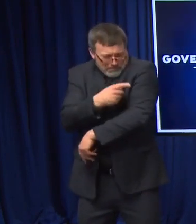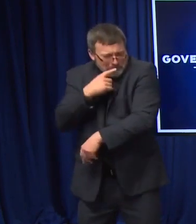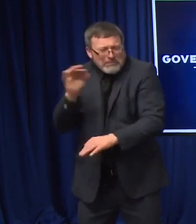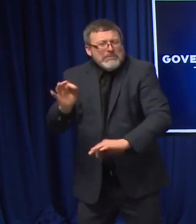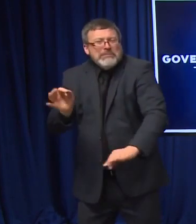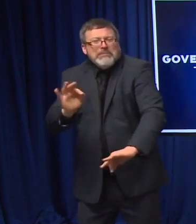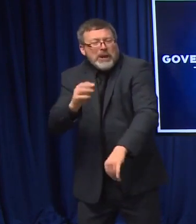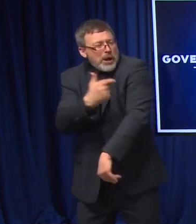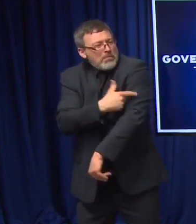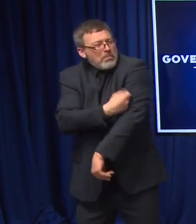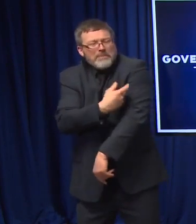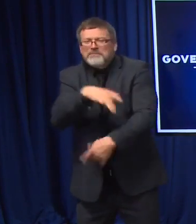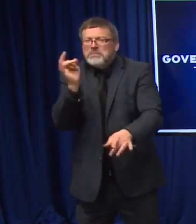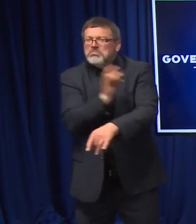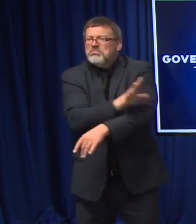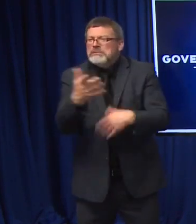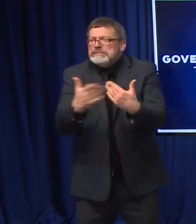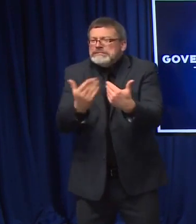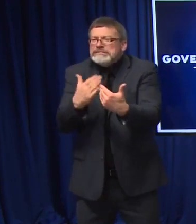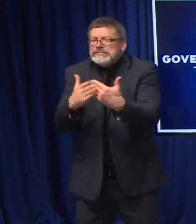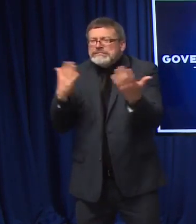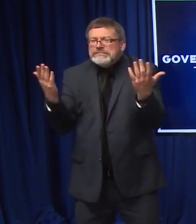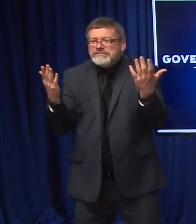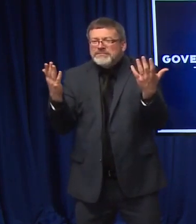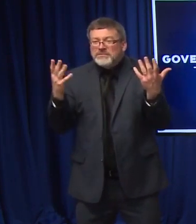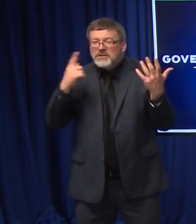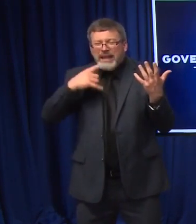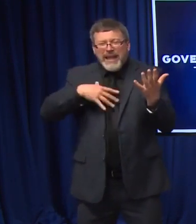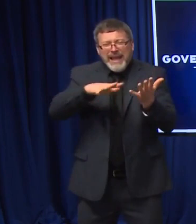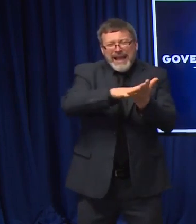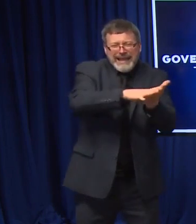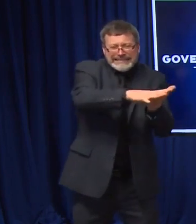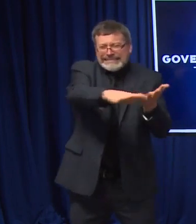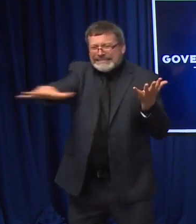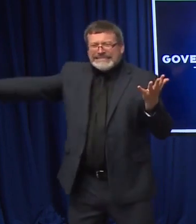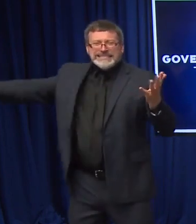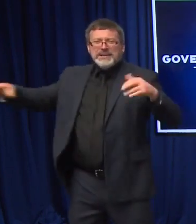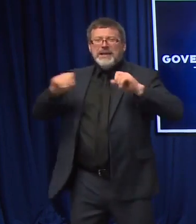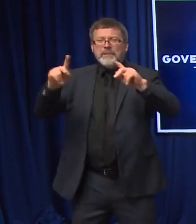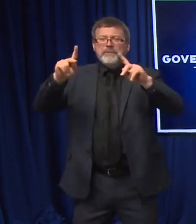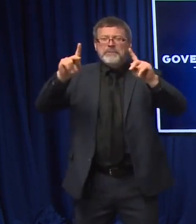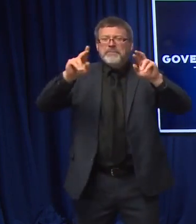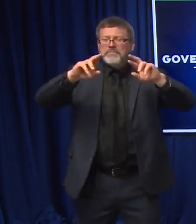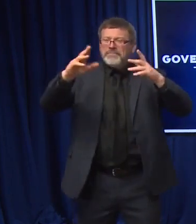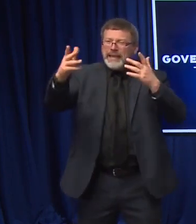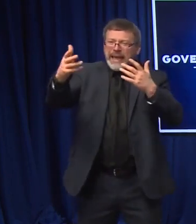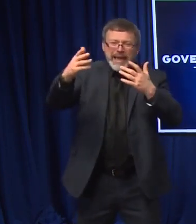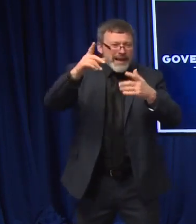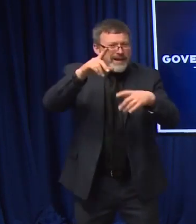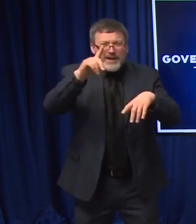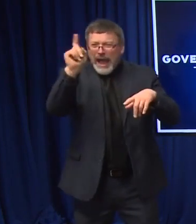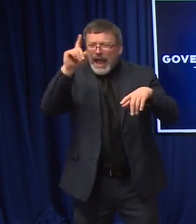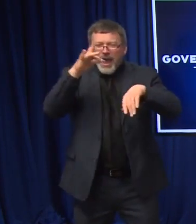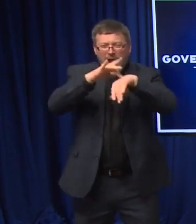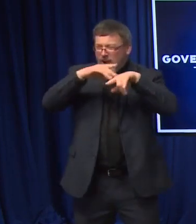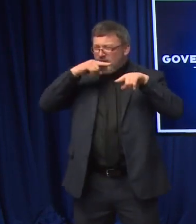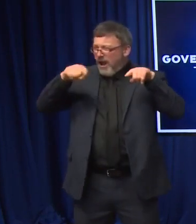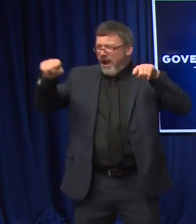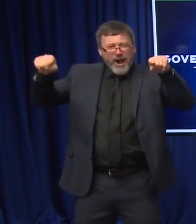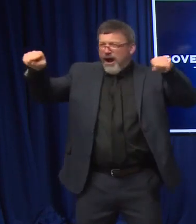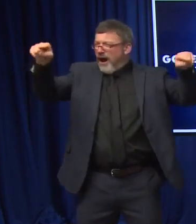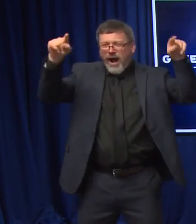the fact that we've, I think we've made it very easy to get. We just want to encourage the vaccinated folks to be sure to get their boosters. For unvaccinated folks,